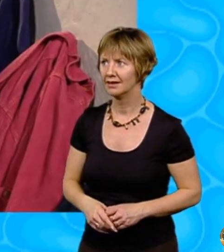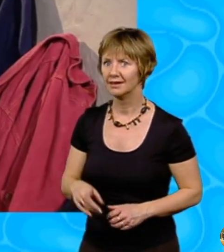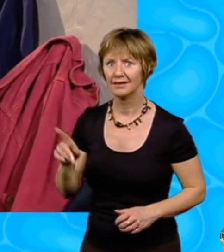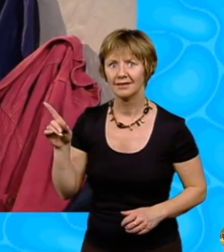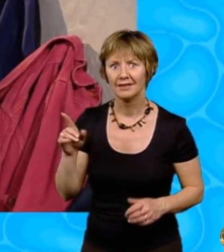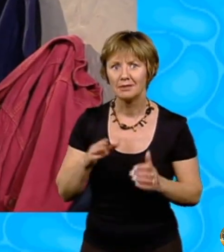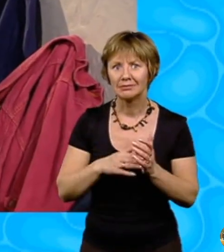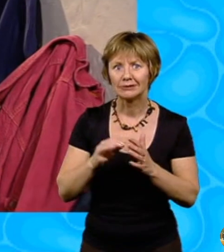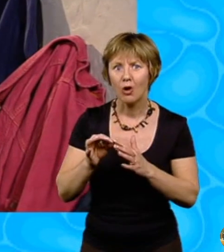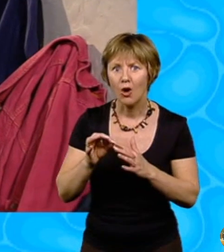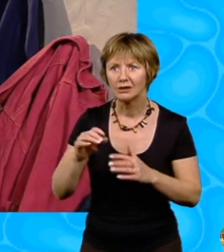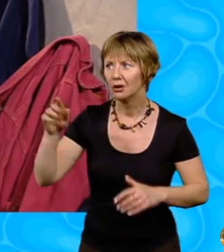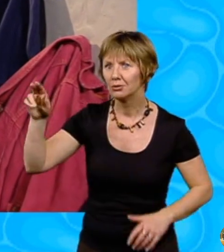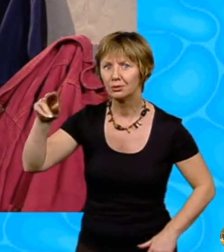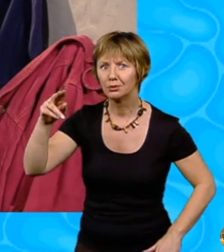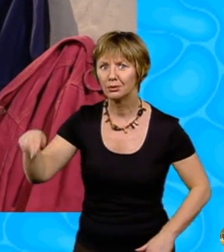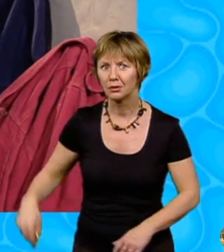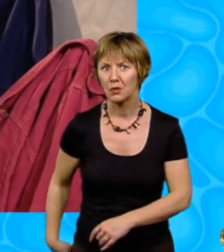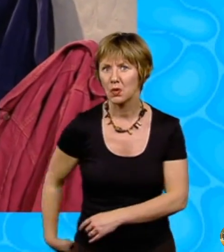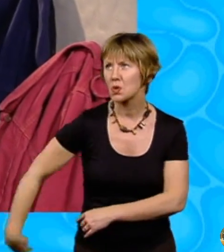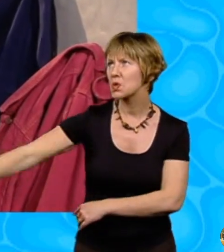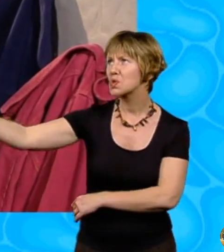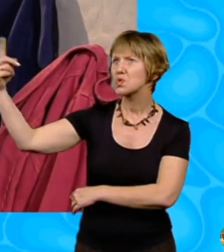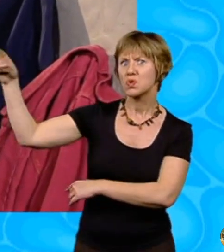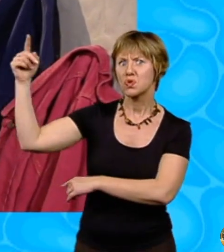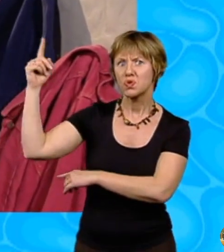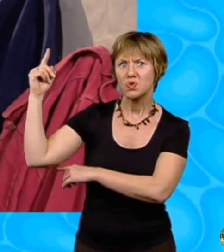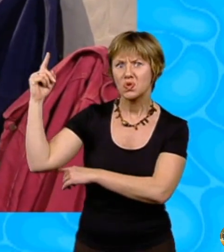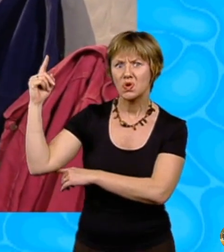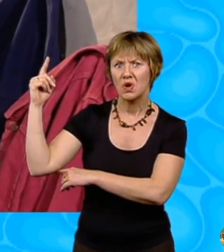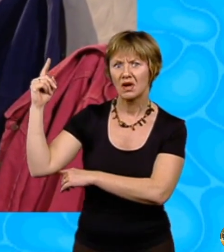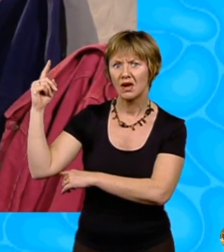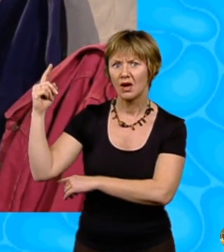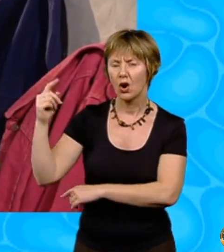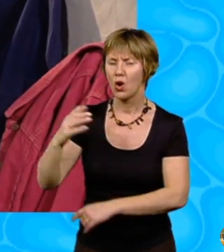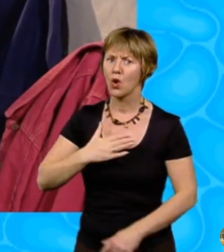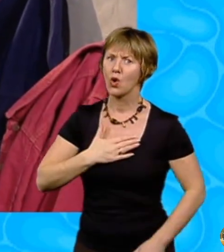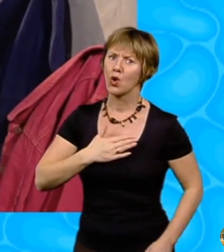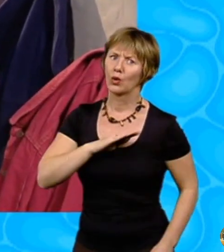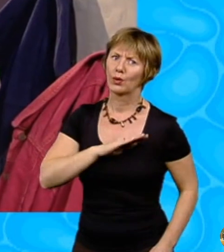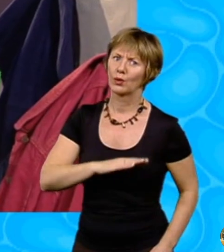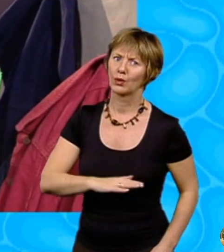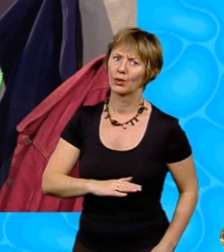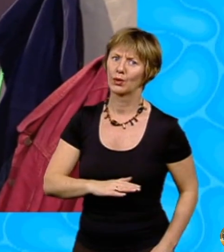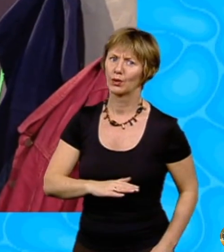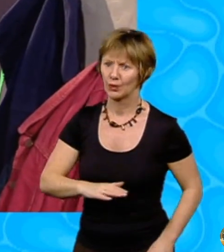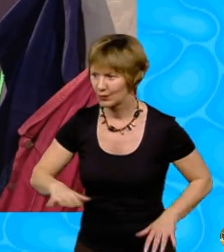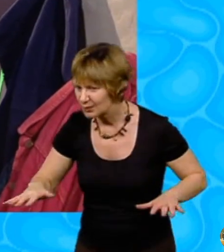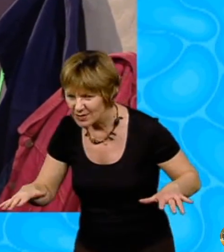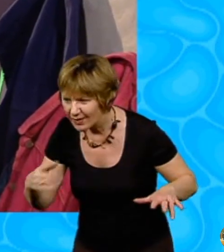Miss Porter floated down from above the door, her tail uncurling. That had been too close. Thanks for not giving the game away, class,